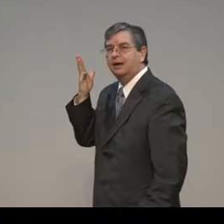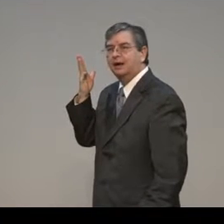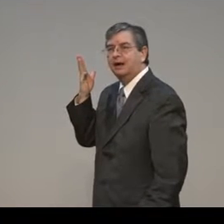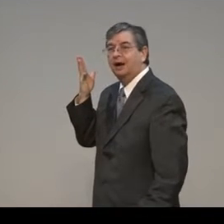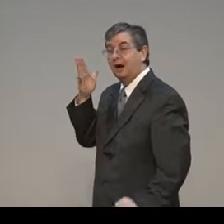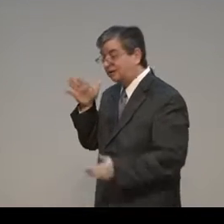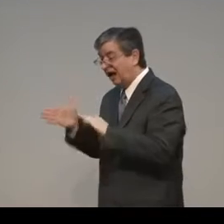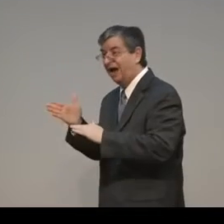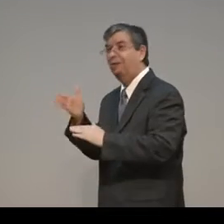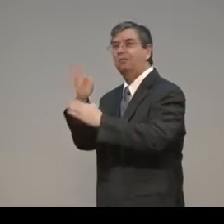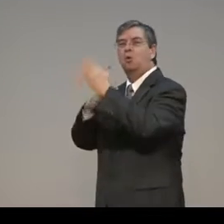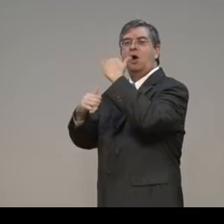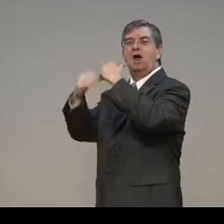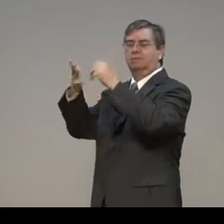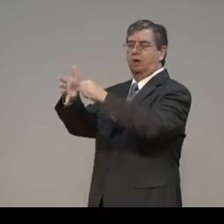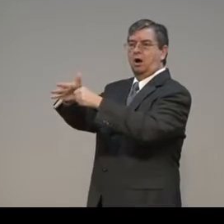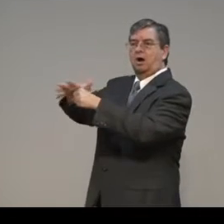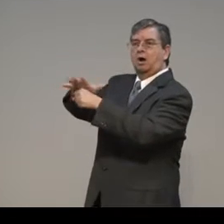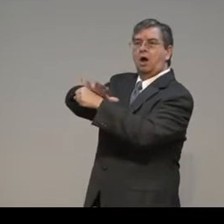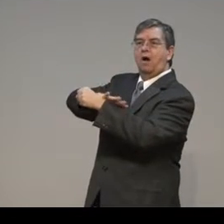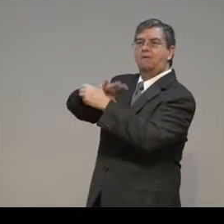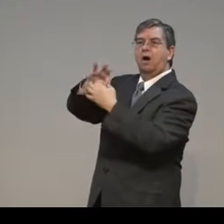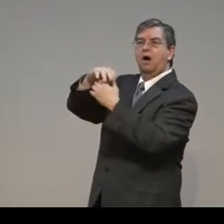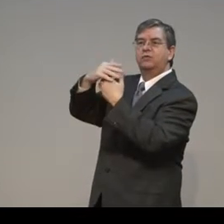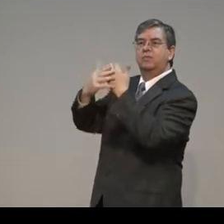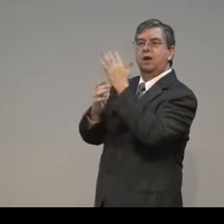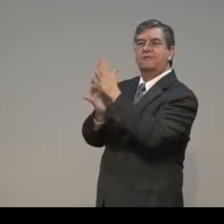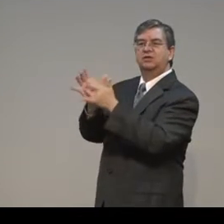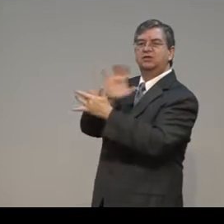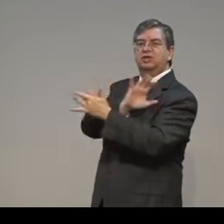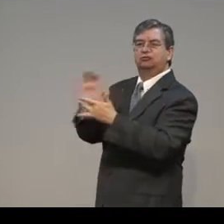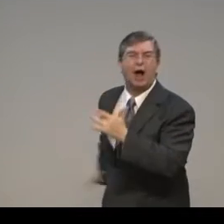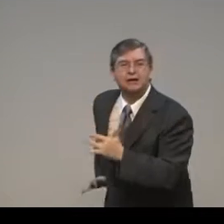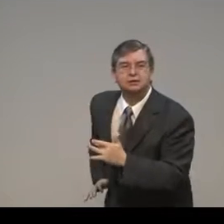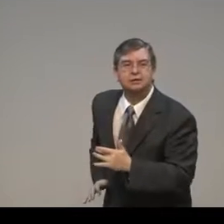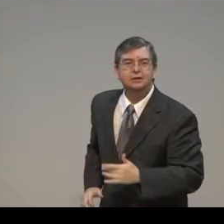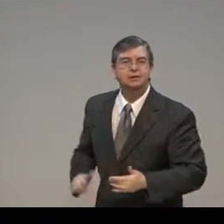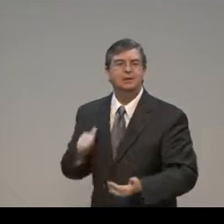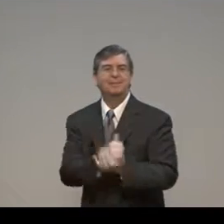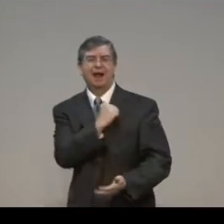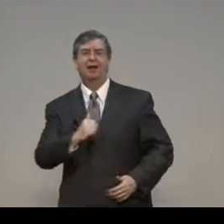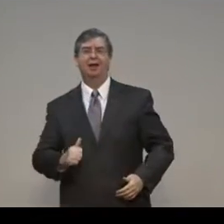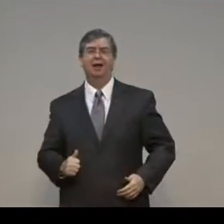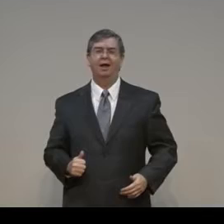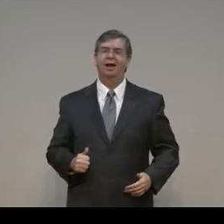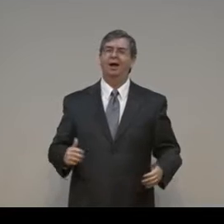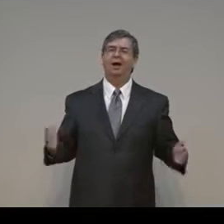their Savior. They have received the grace that covers their sin. And when they die, be in heaven